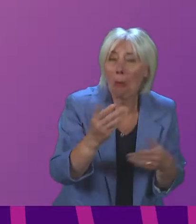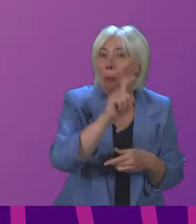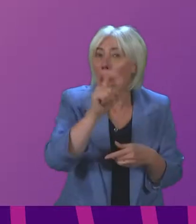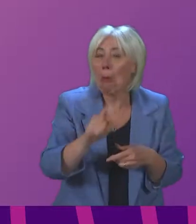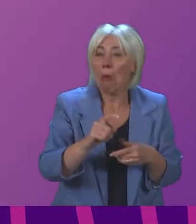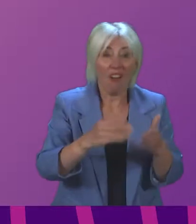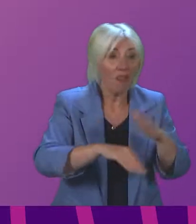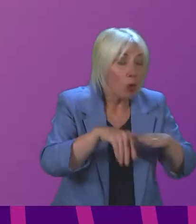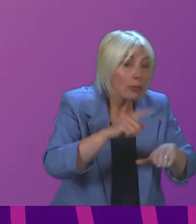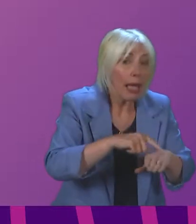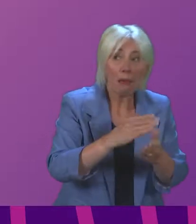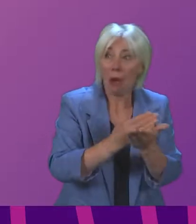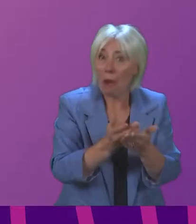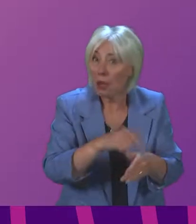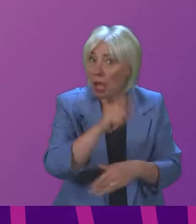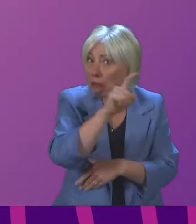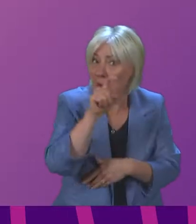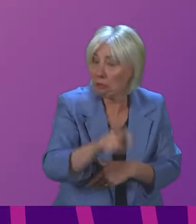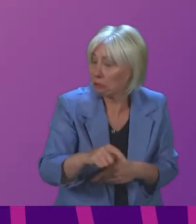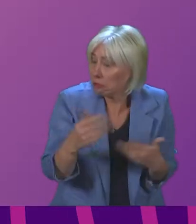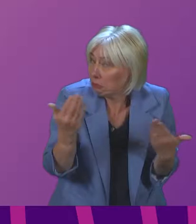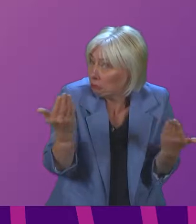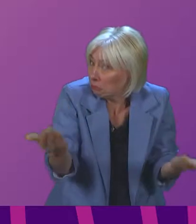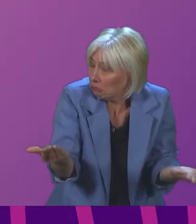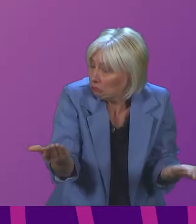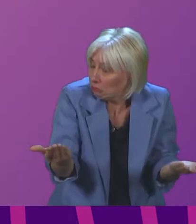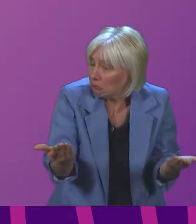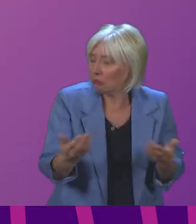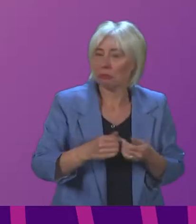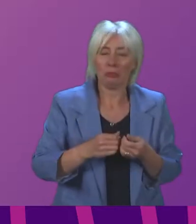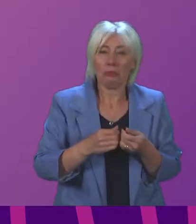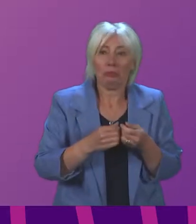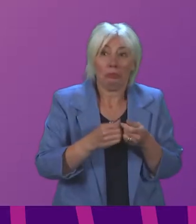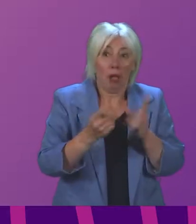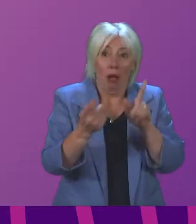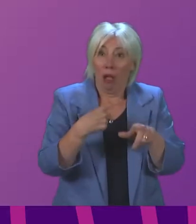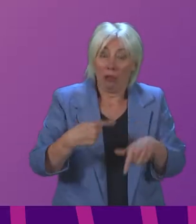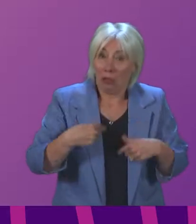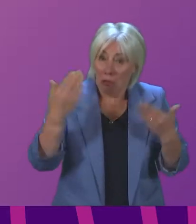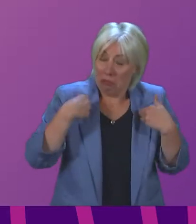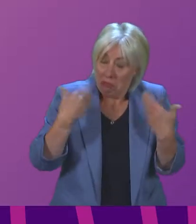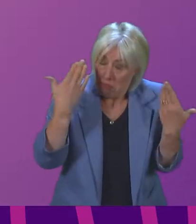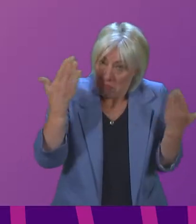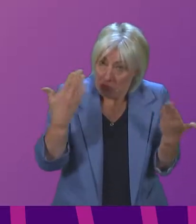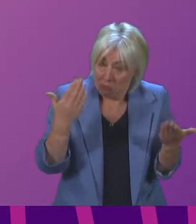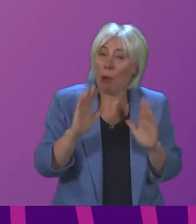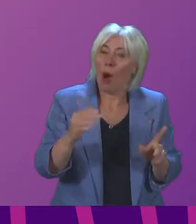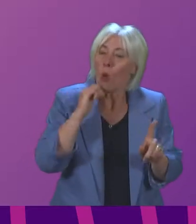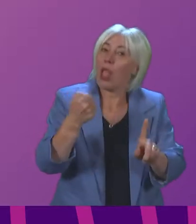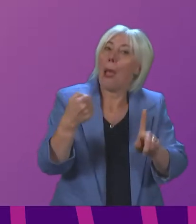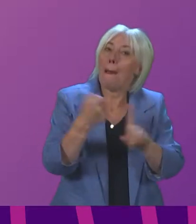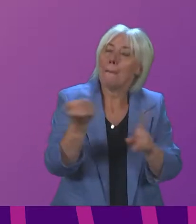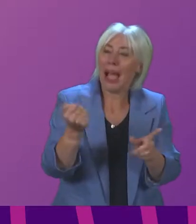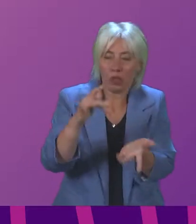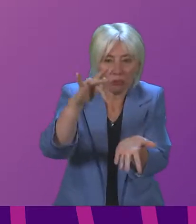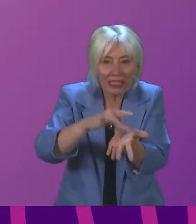some of the time? We are not yet sure of these answers to these questions, but they will hugely impact on our town